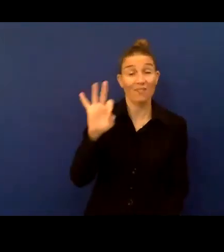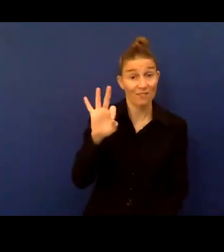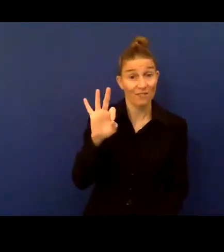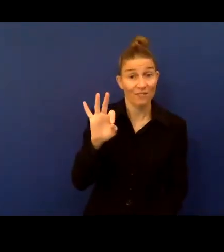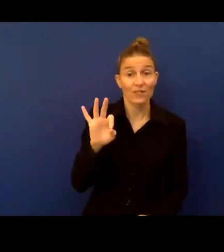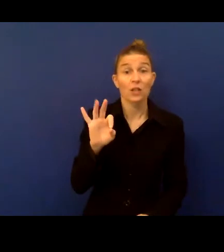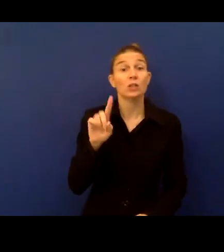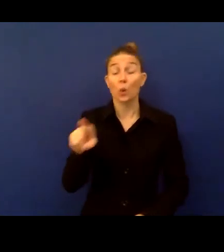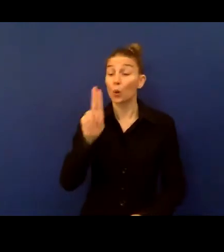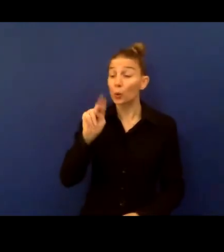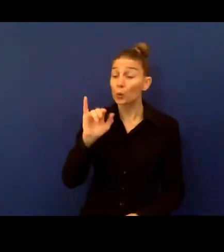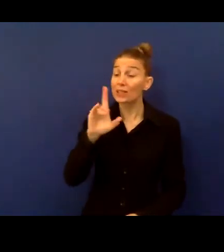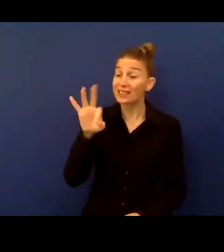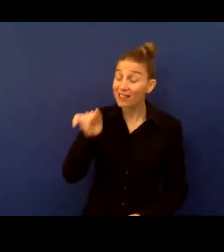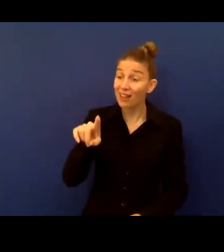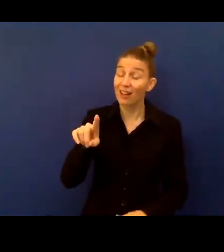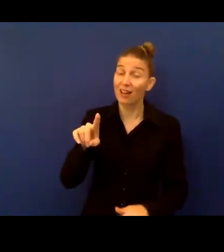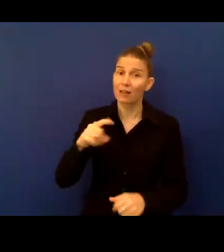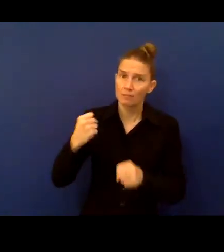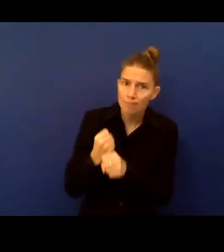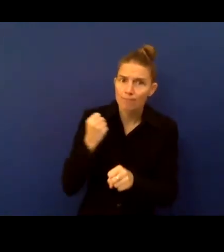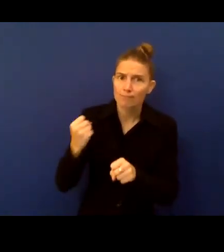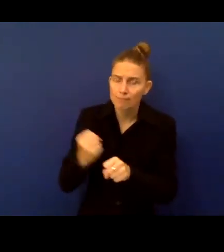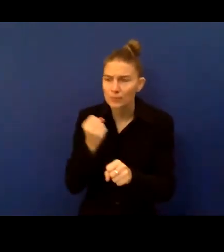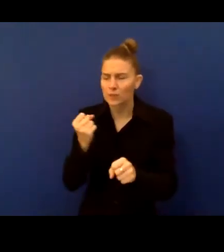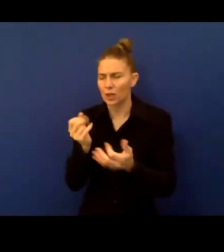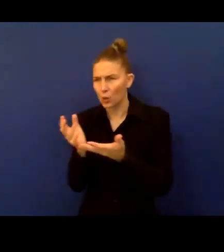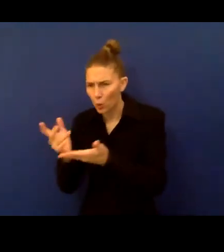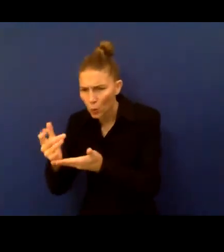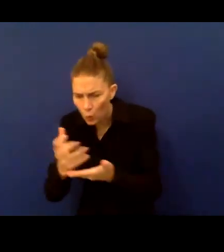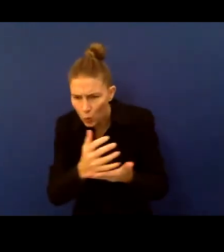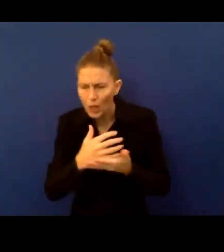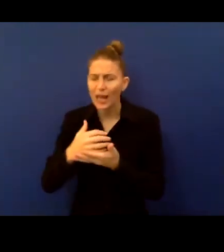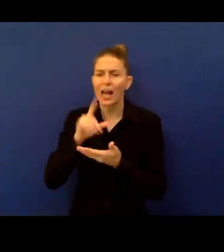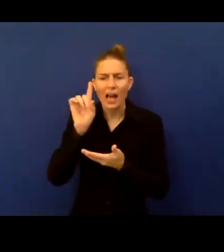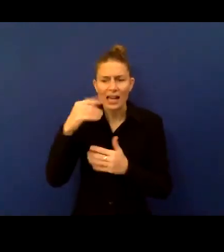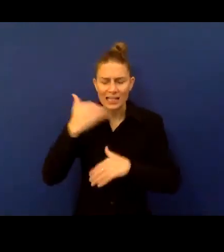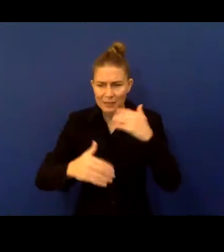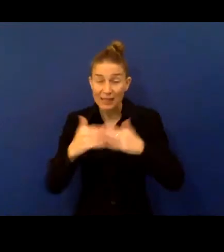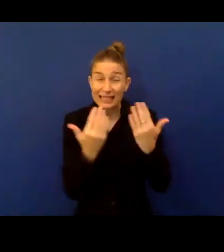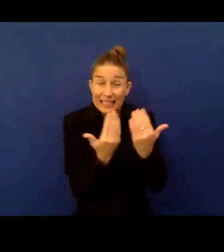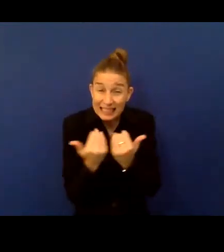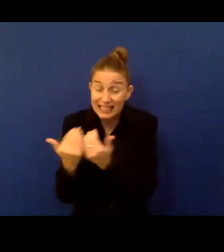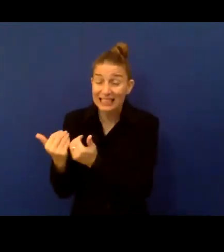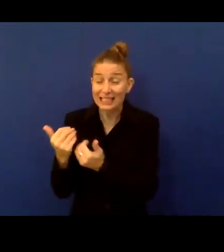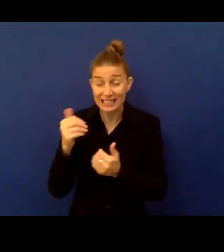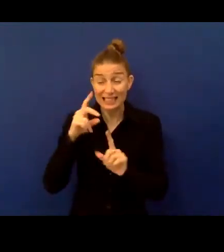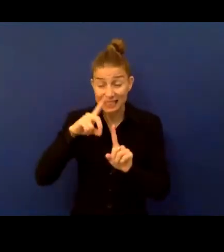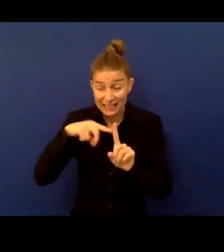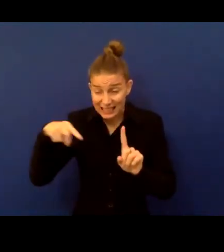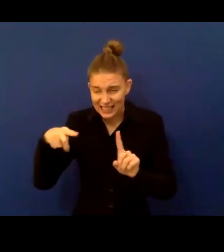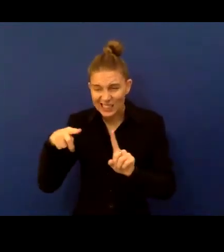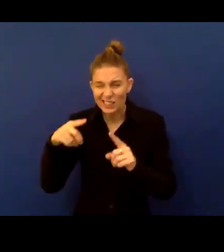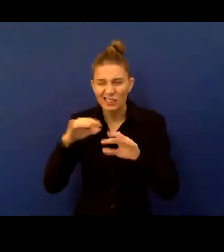UNICEF's efforts to collect and report disability disaggregated data across their areas